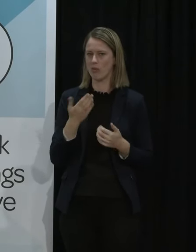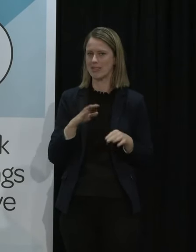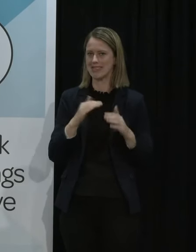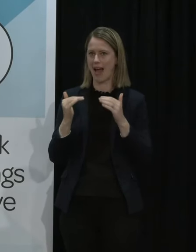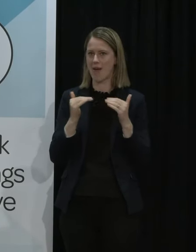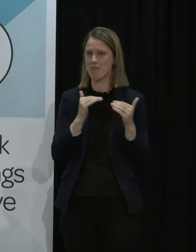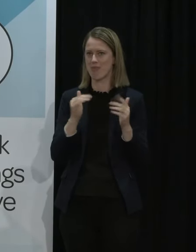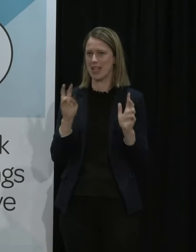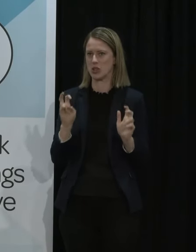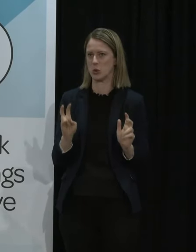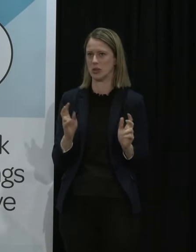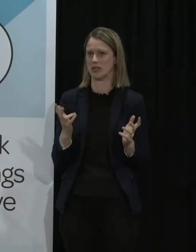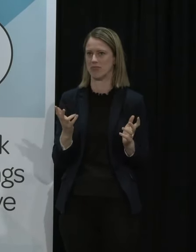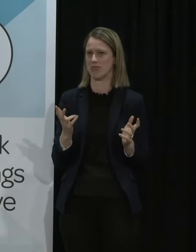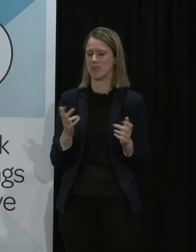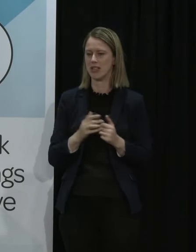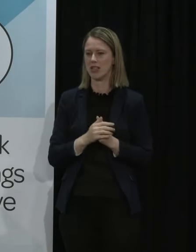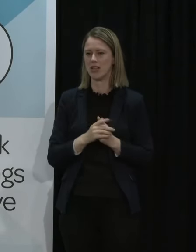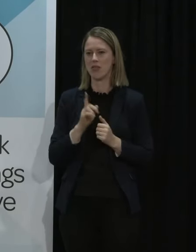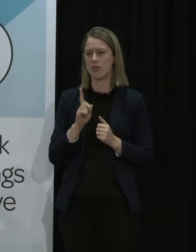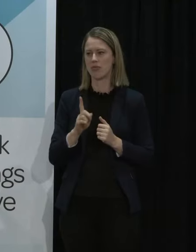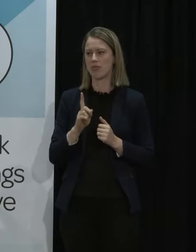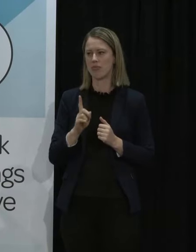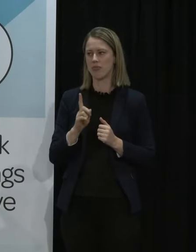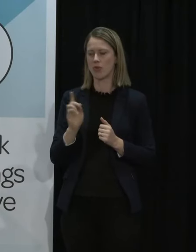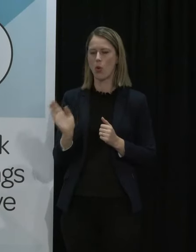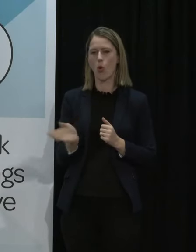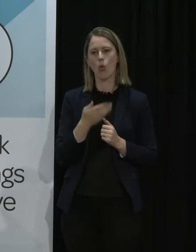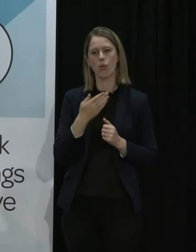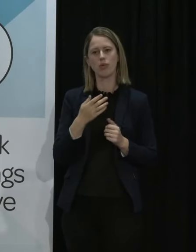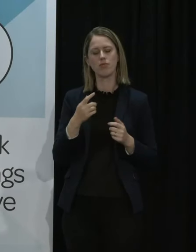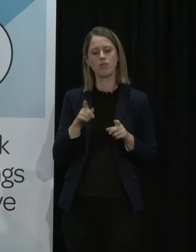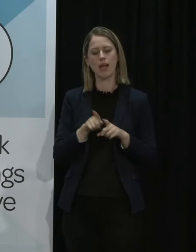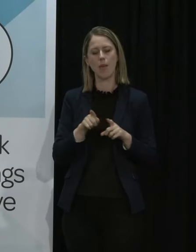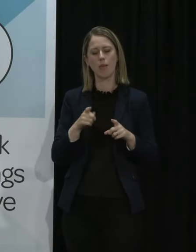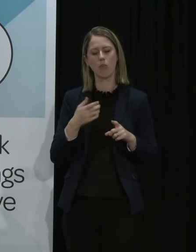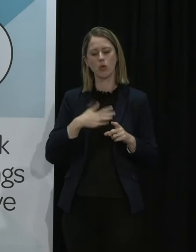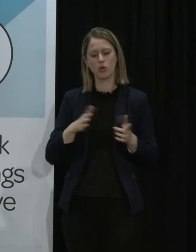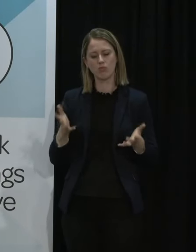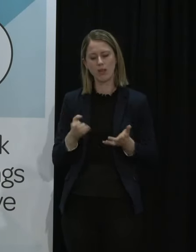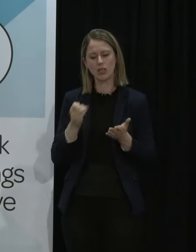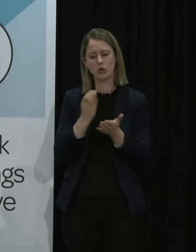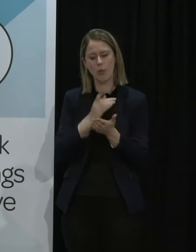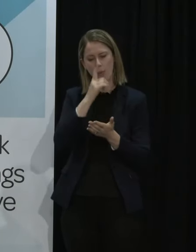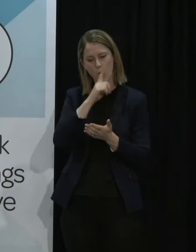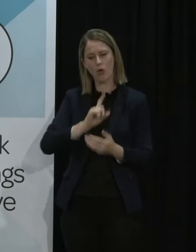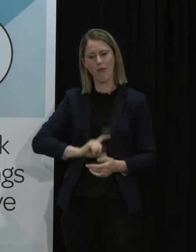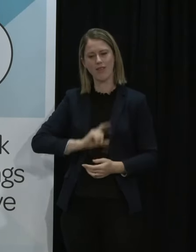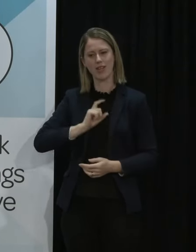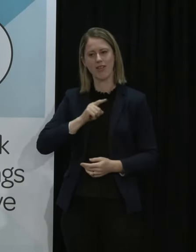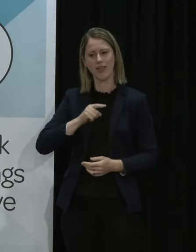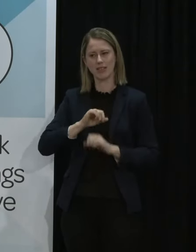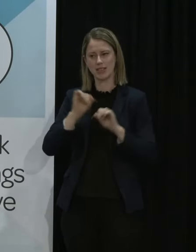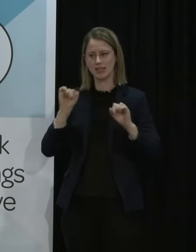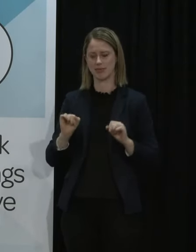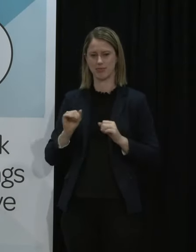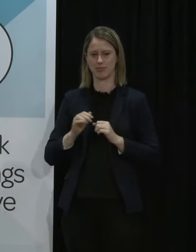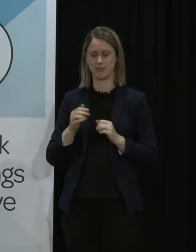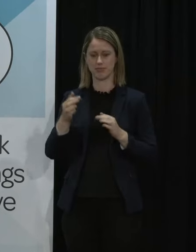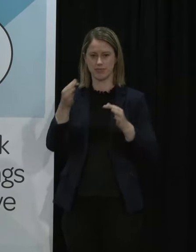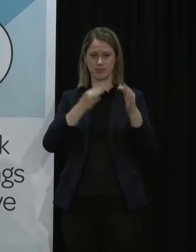same issues at stake but equally I would have thought that we all have the same interest in ensuring people have trust and confidence in it too I